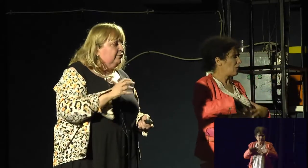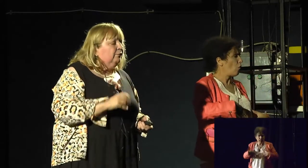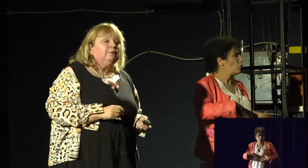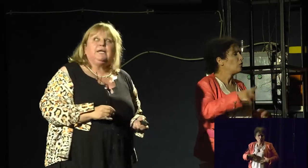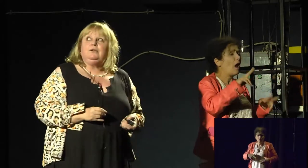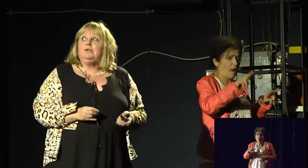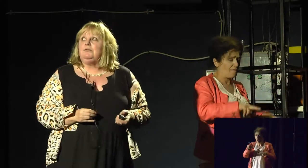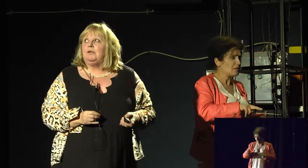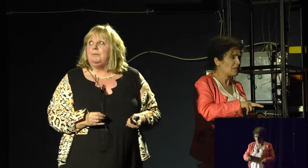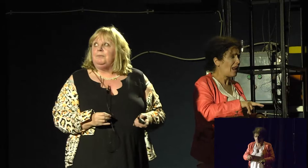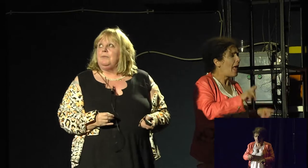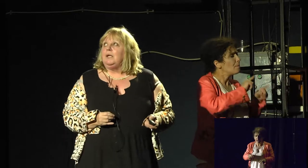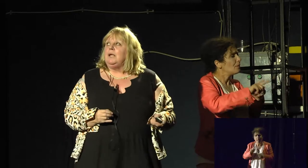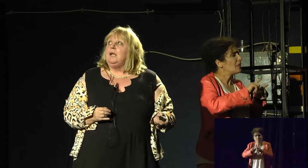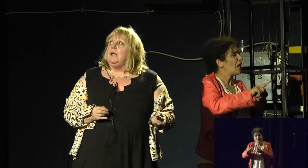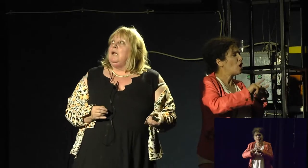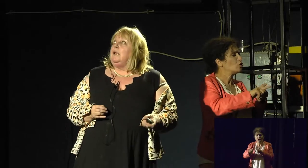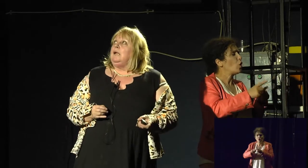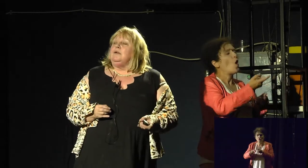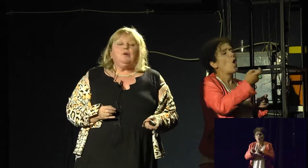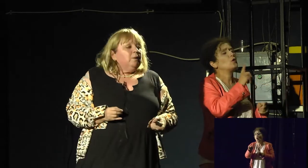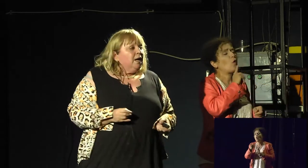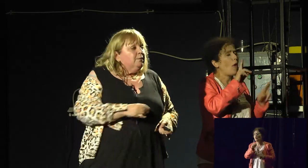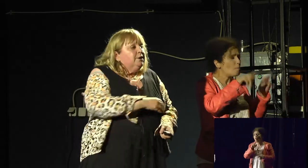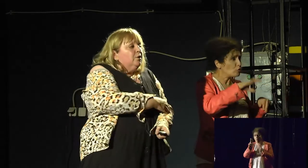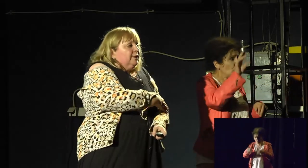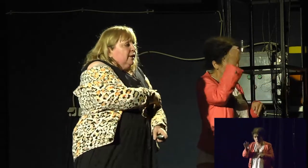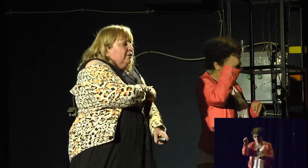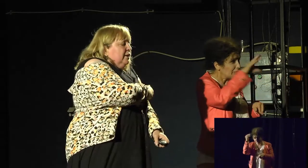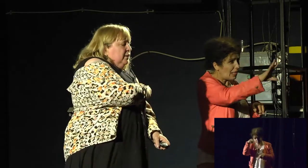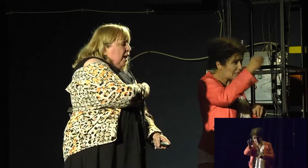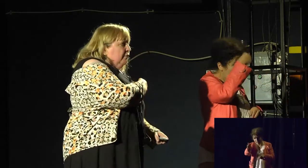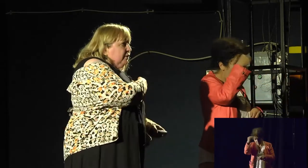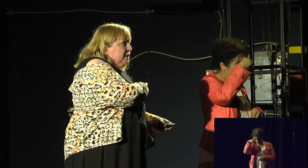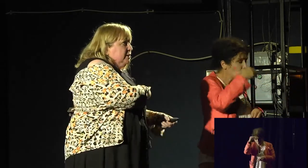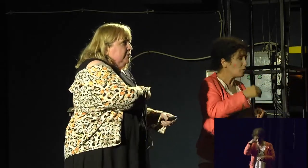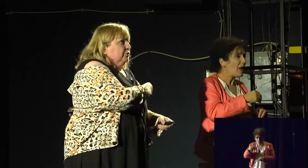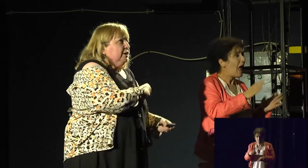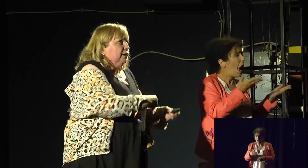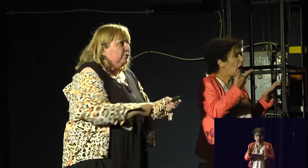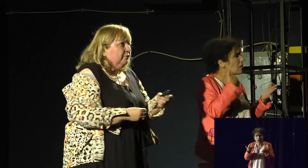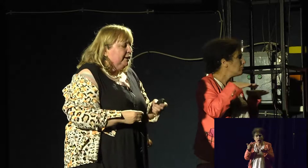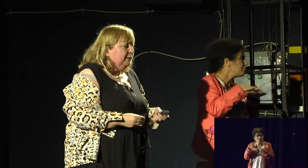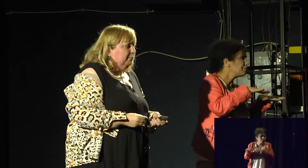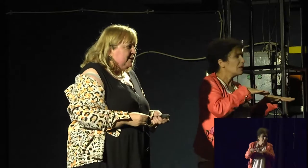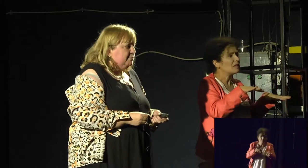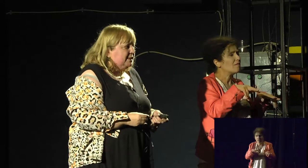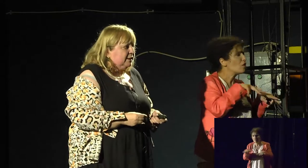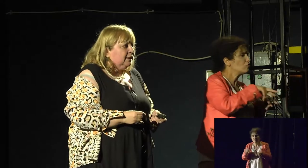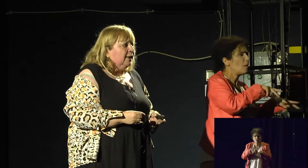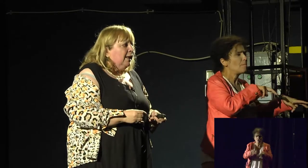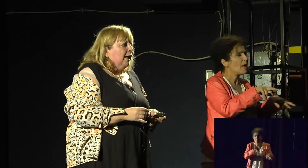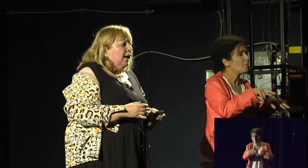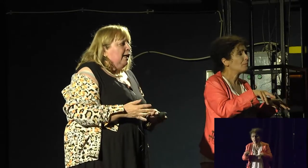really something we can learn from. So where are we going? I think after listening to Neil, I got a little bit